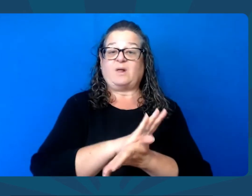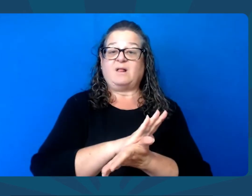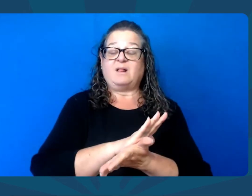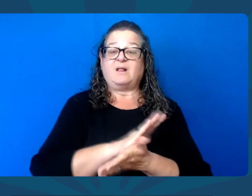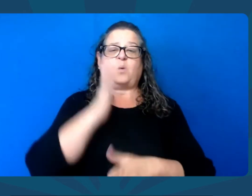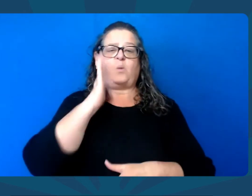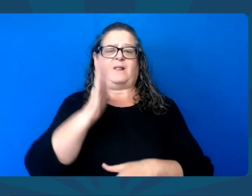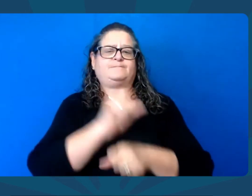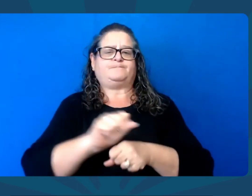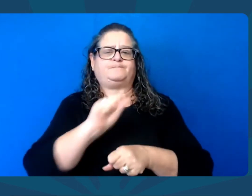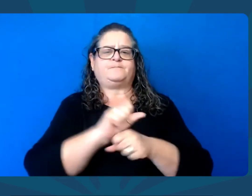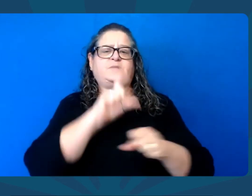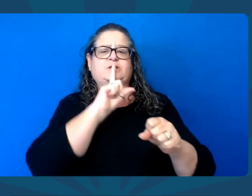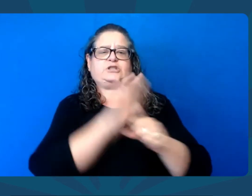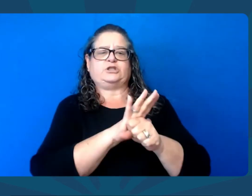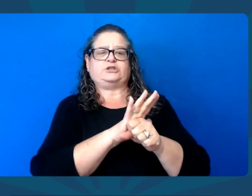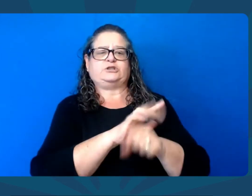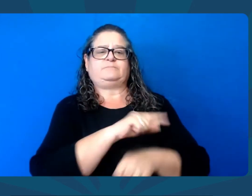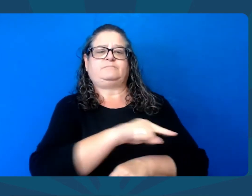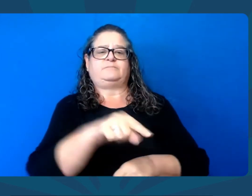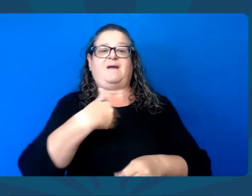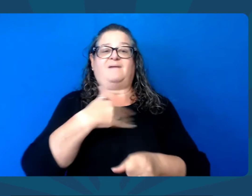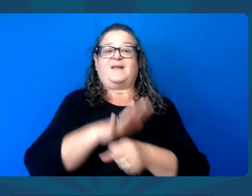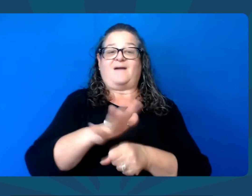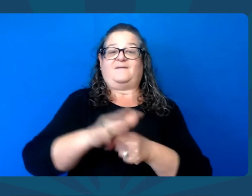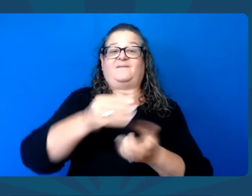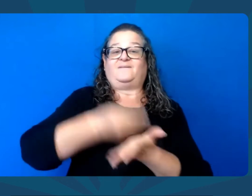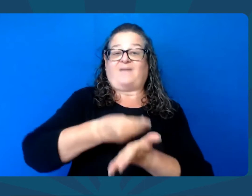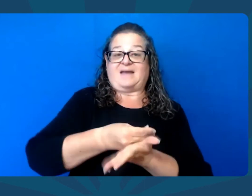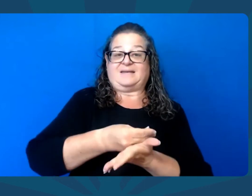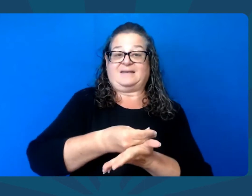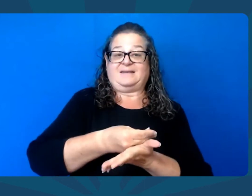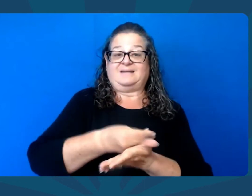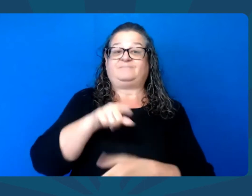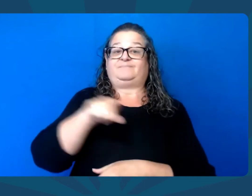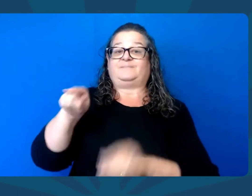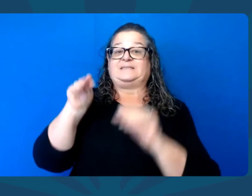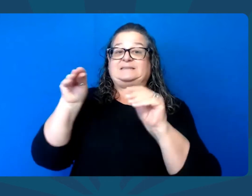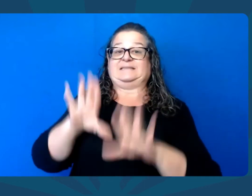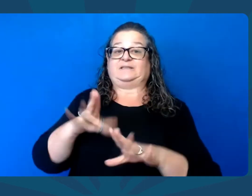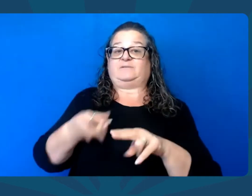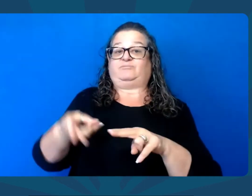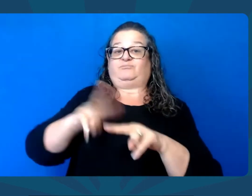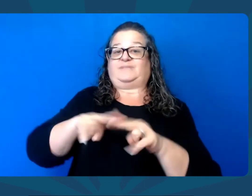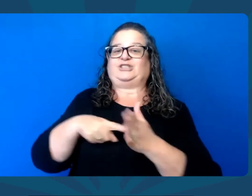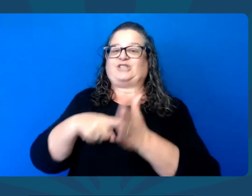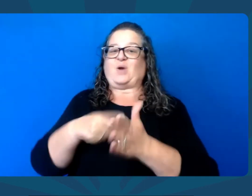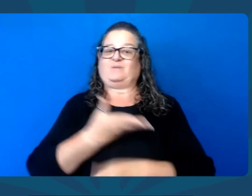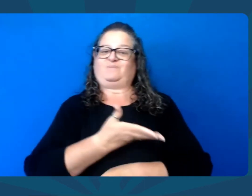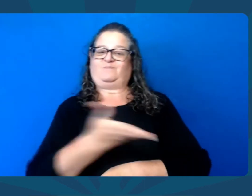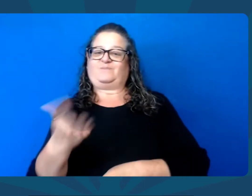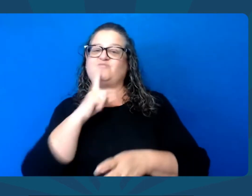I am a supporter of our public schools and will work to ensure they are adequately funded and that